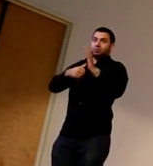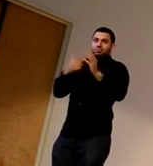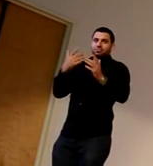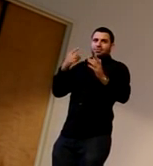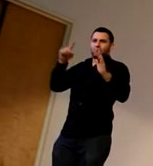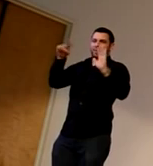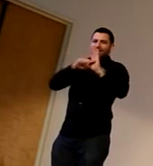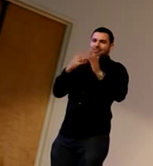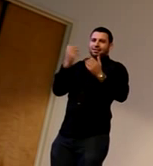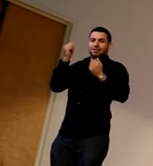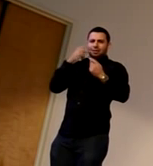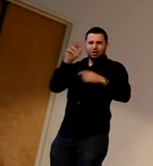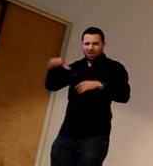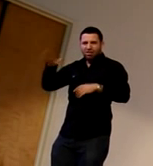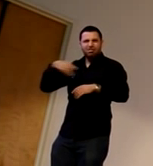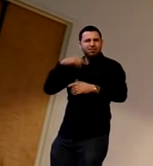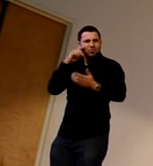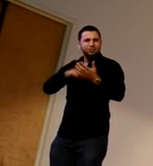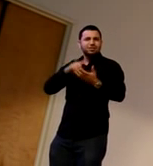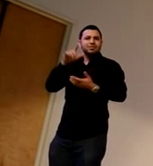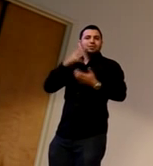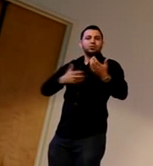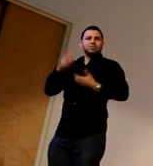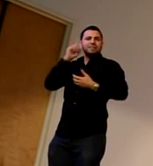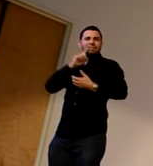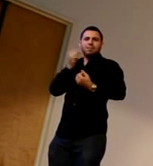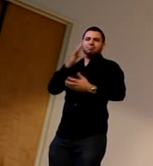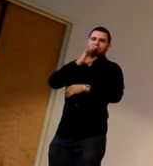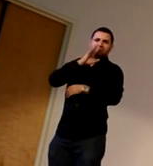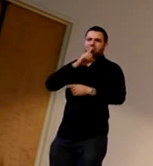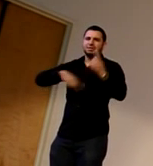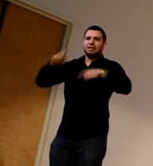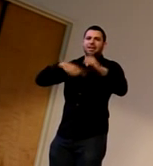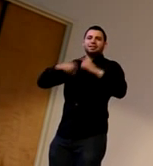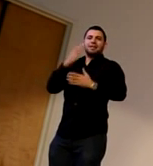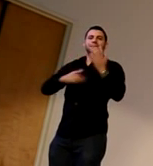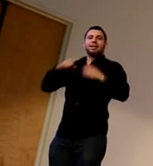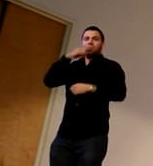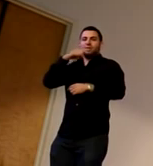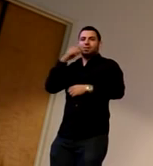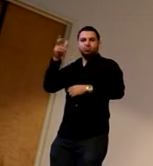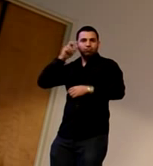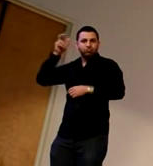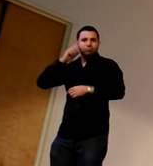but one negative thing I noticed that the there's many deaf people that sign and